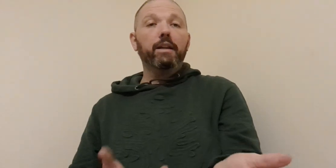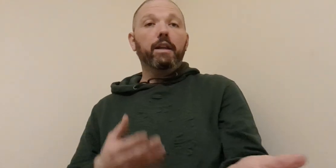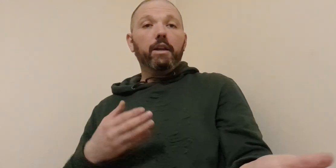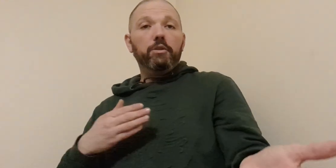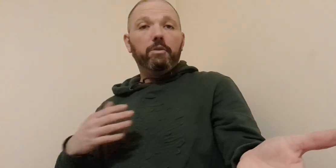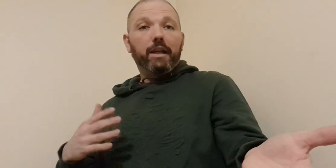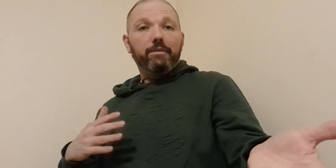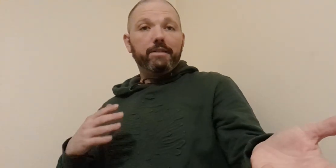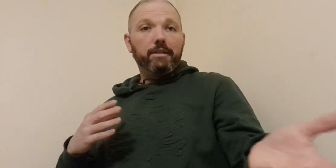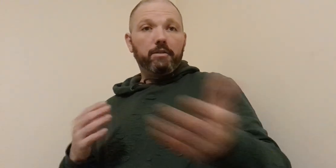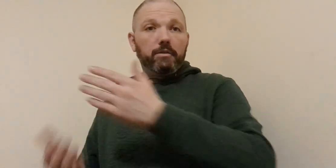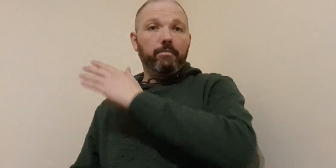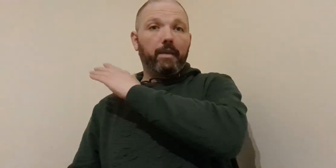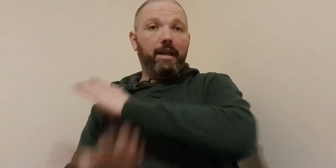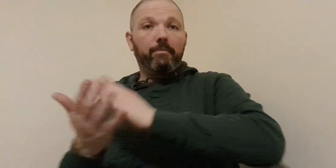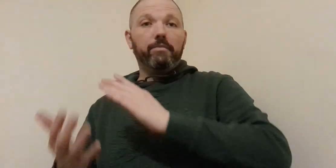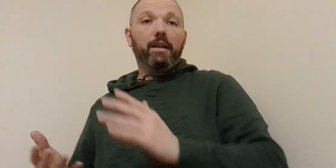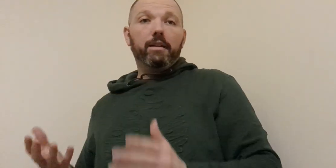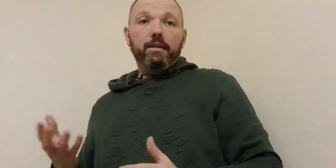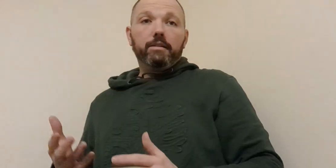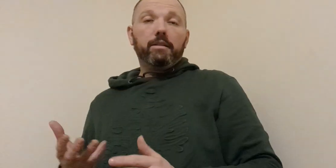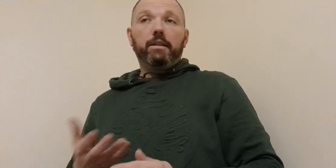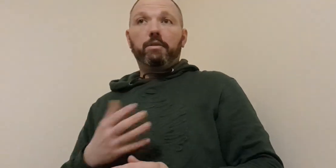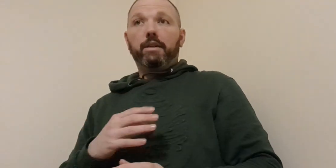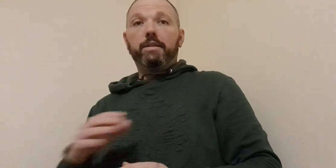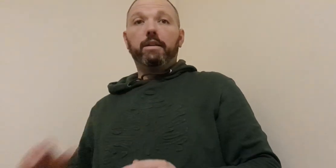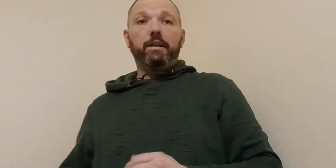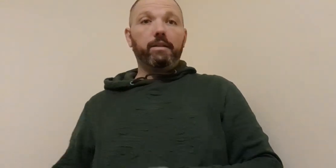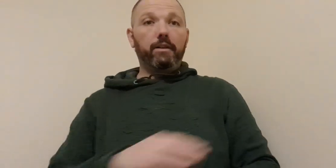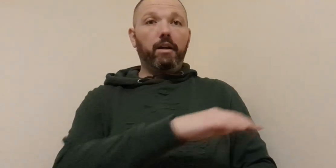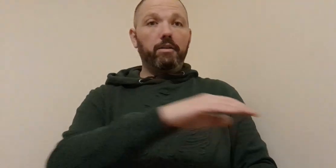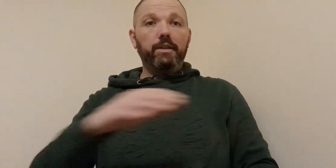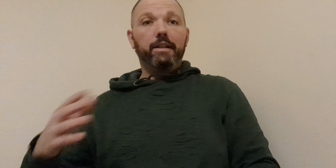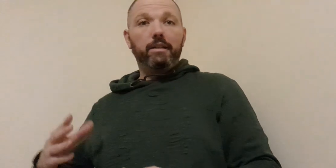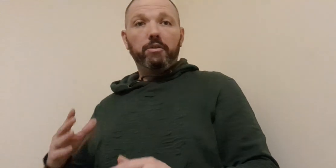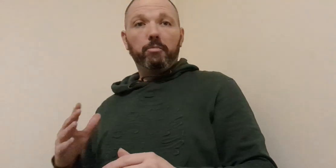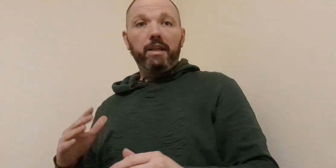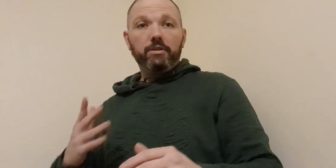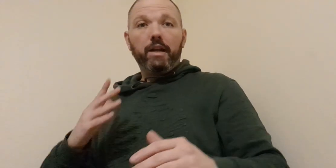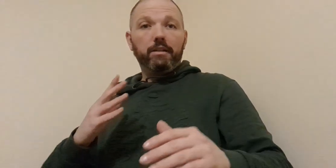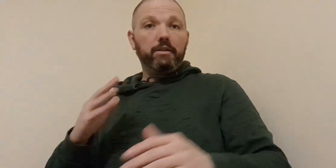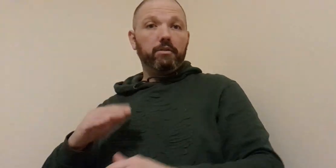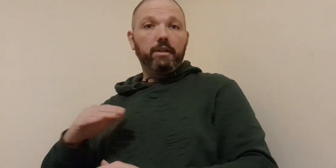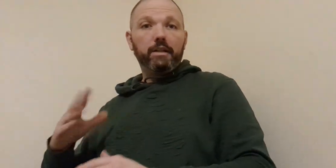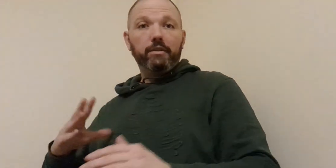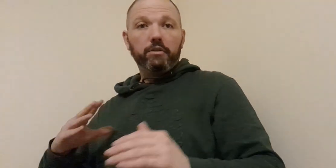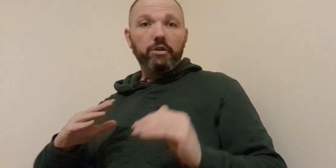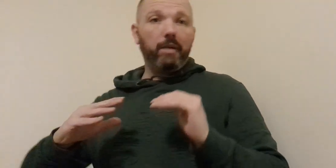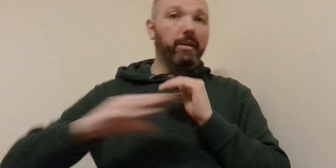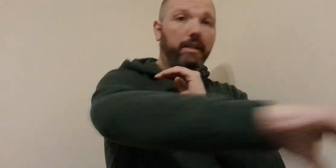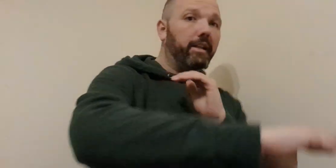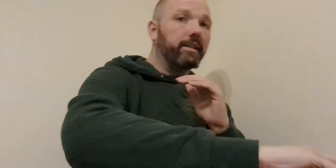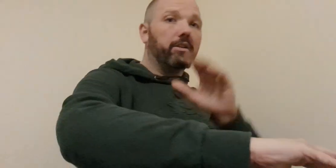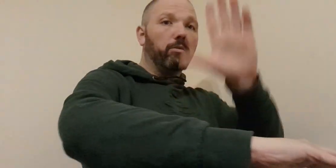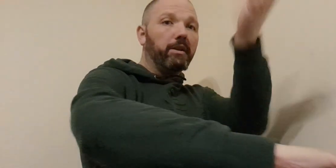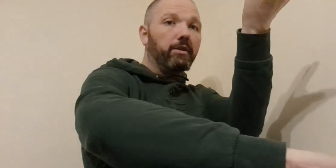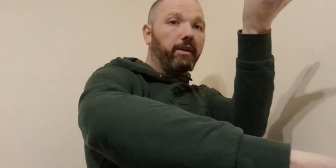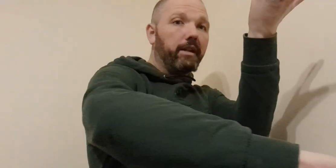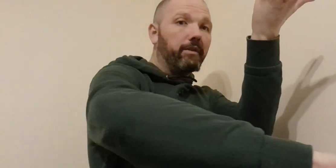you could have let's say like a um like a kind of a horizontal like a pijang like go kind of like a chopping let's like go where you've kind of